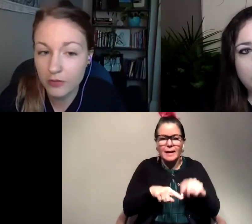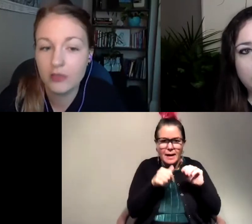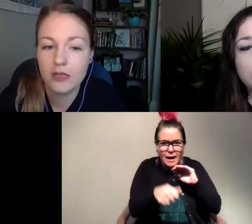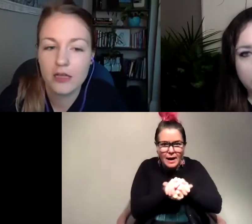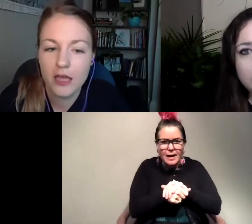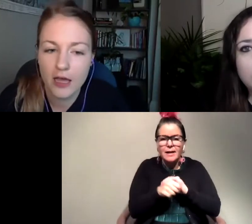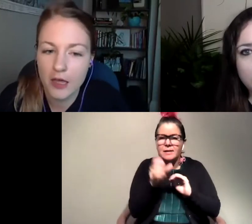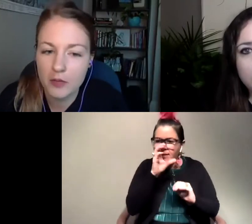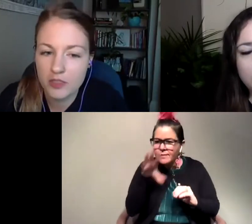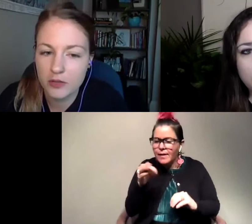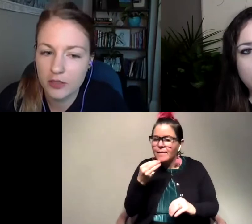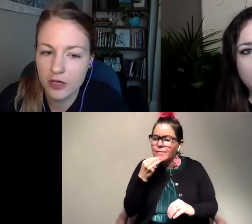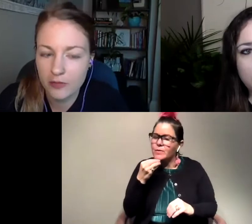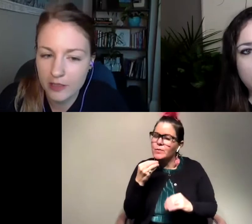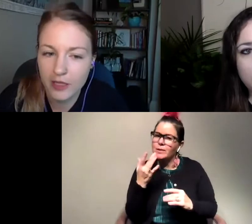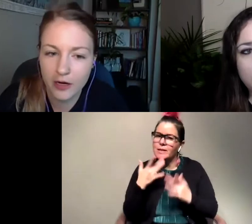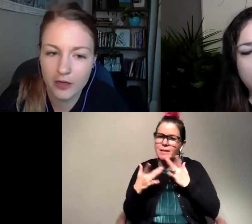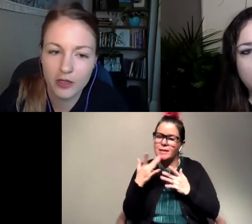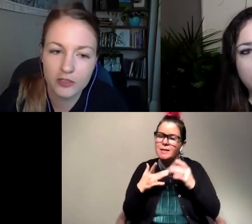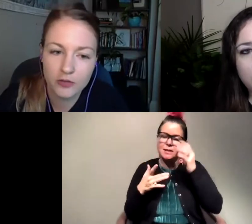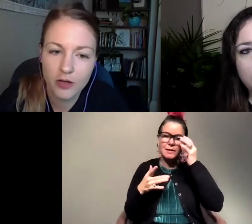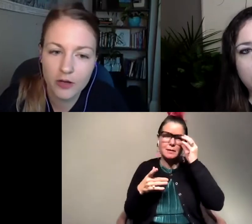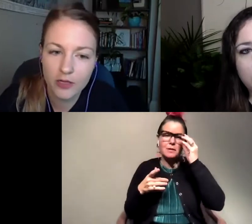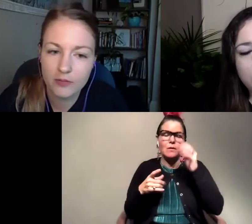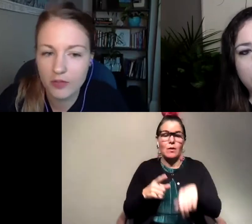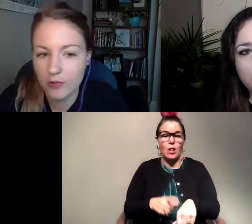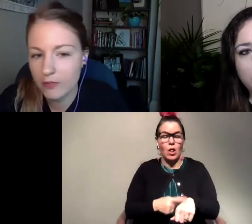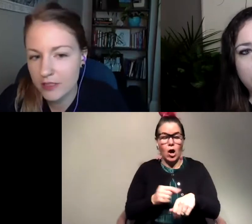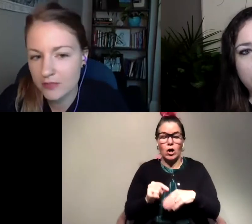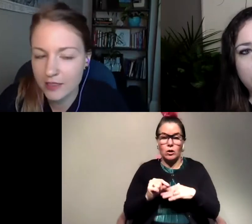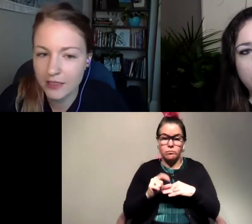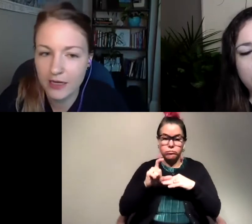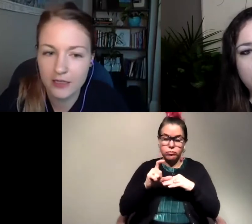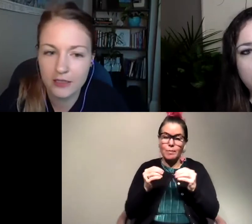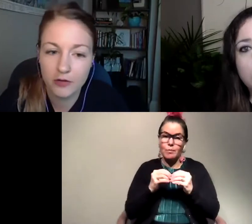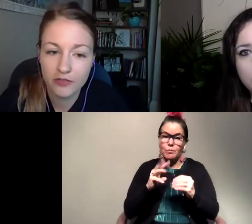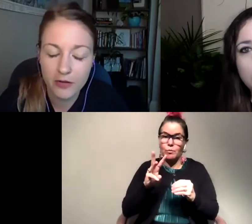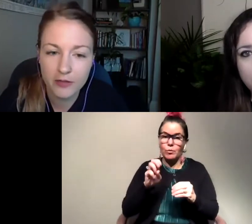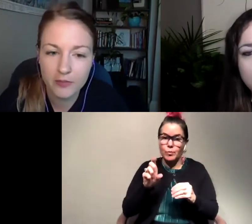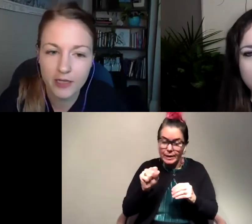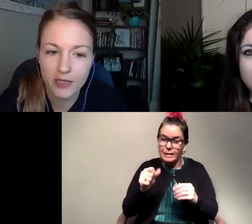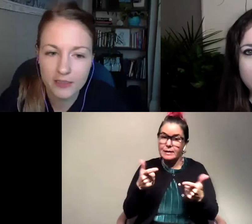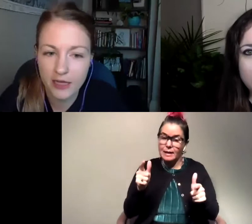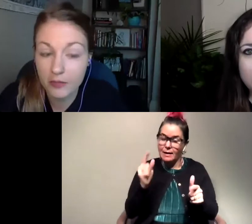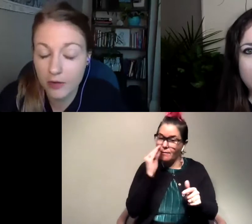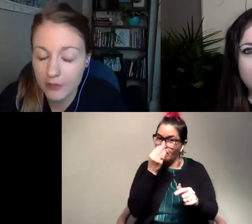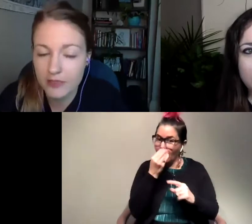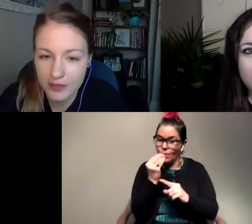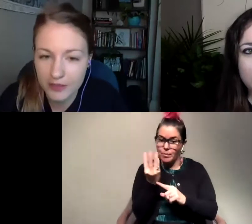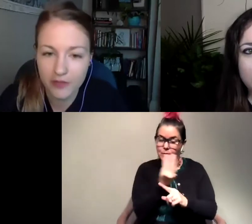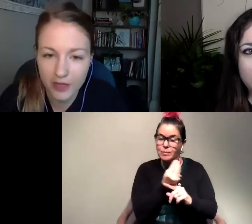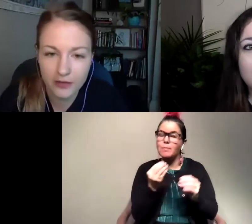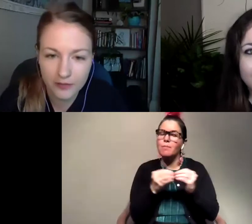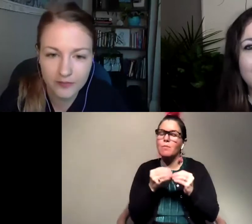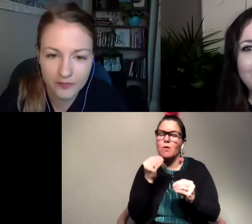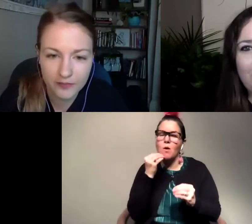food and the longer we can let our lawns grow and the more weeds we can let in and the more flowering plants the more habitat they